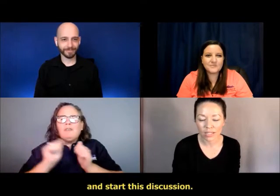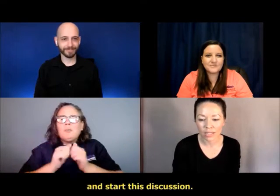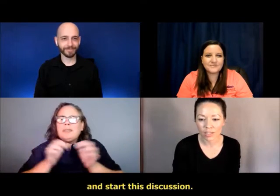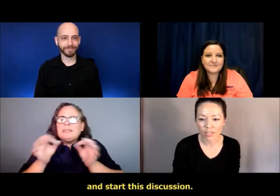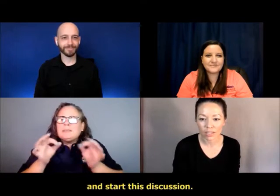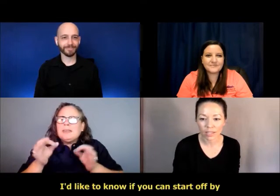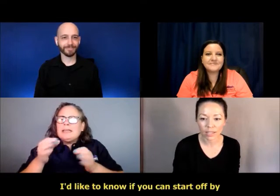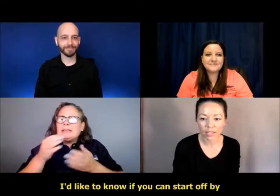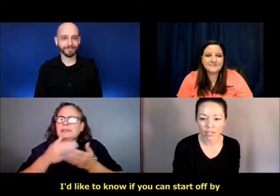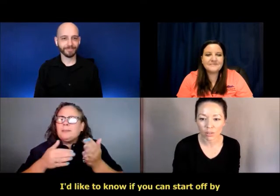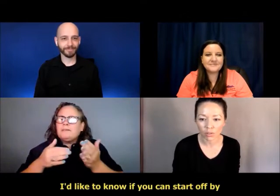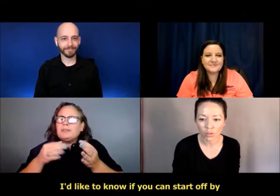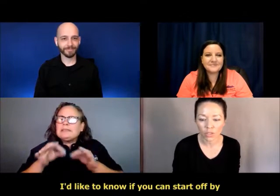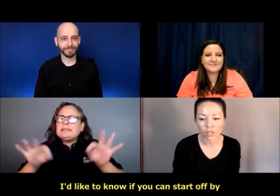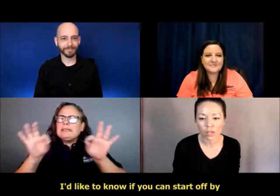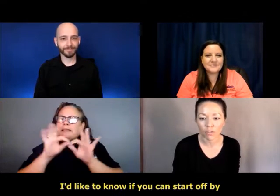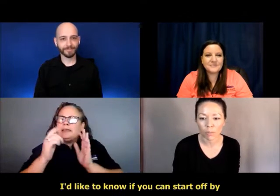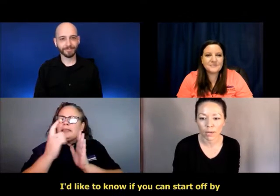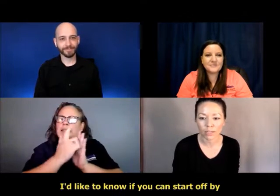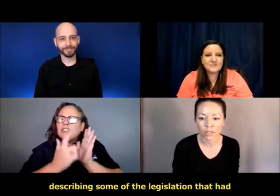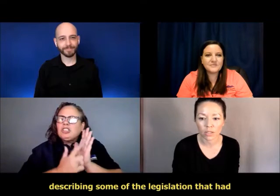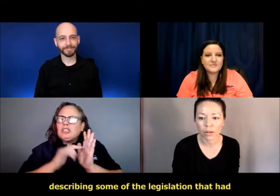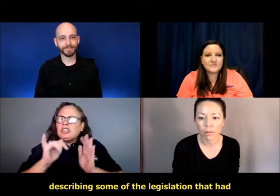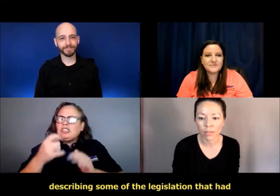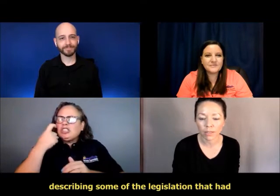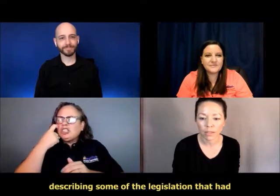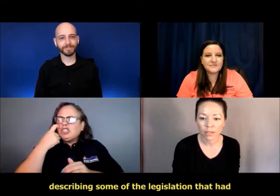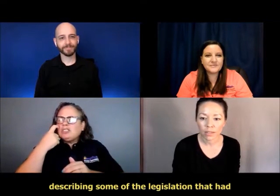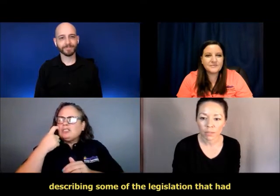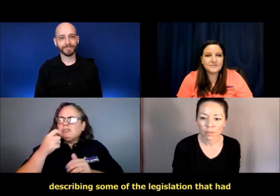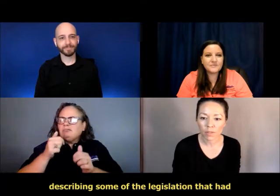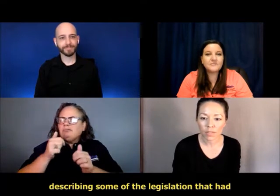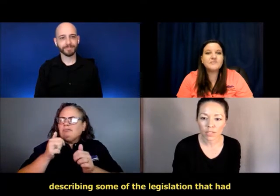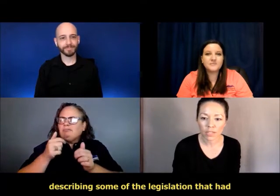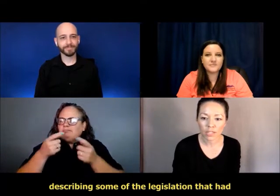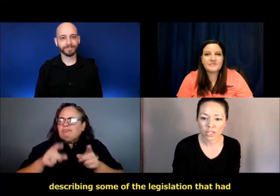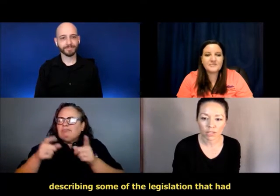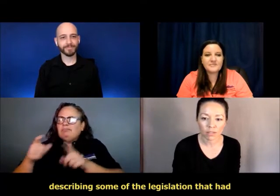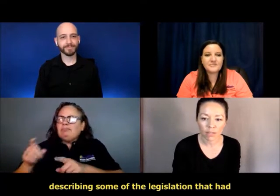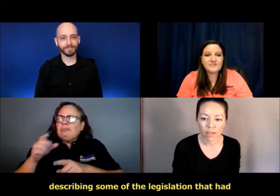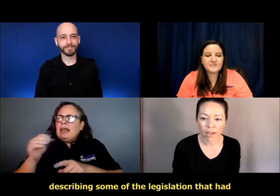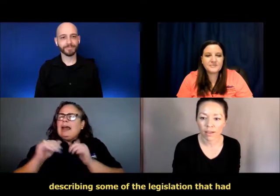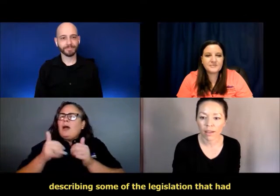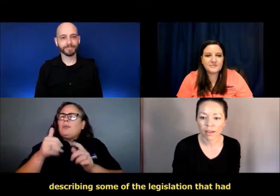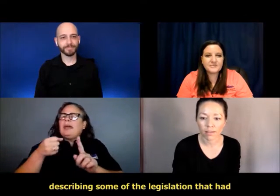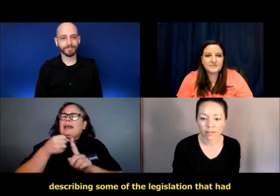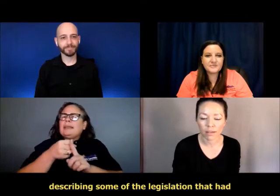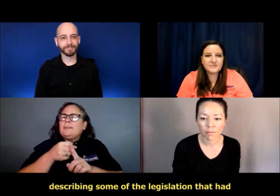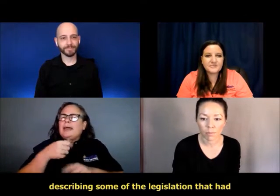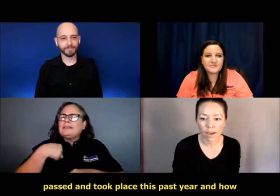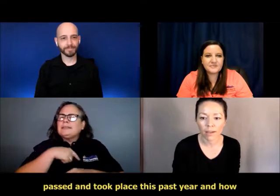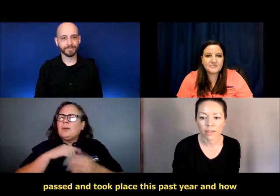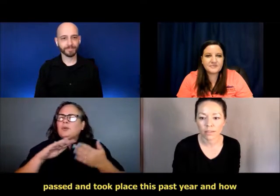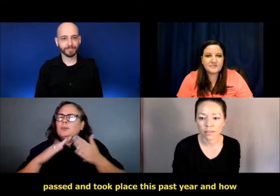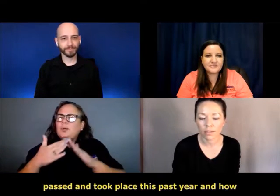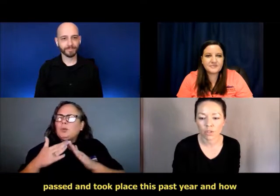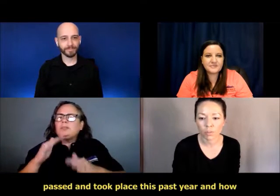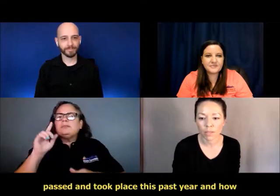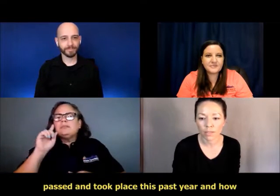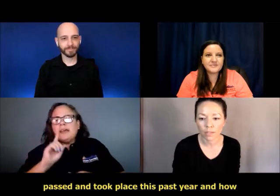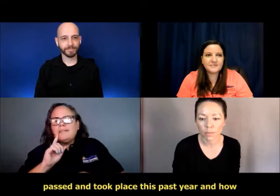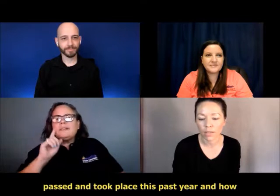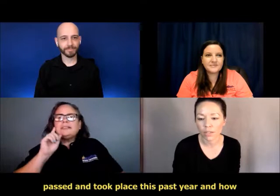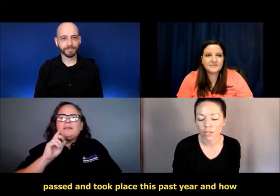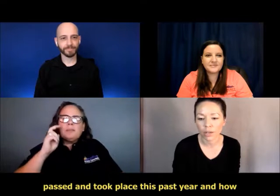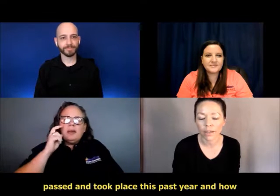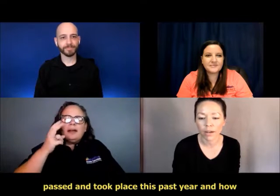start this discussion. I'd like to know if you can start off by describing some of the legislation that had passed and took